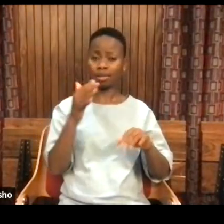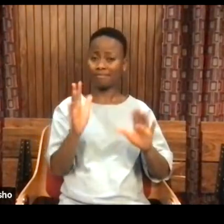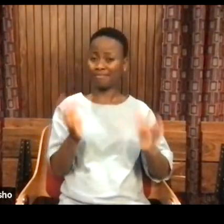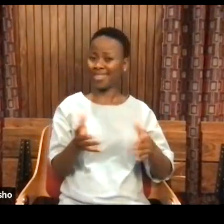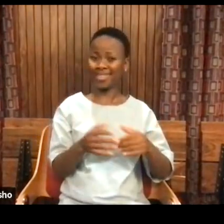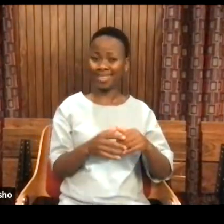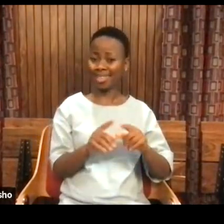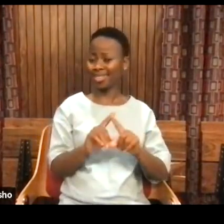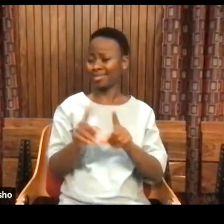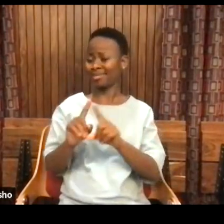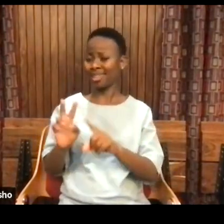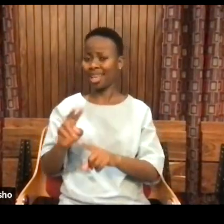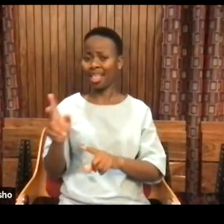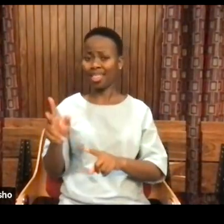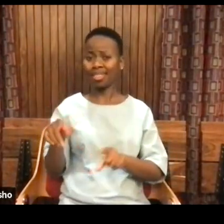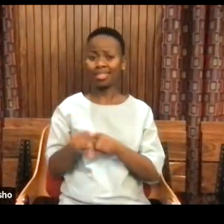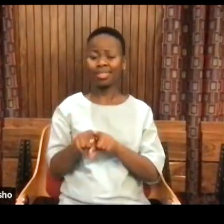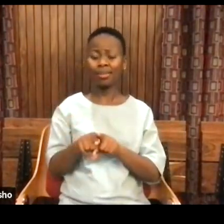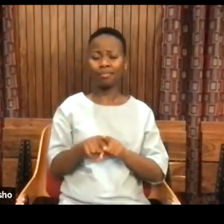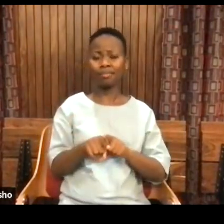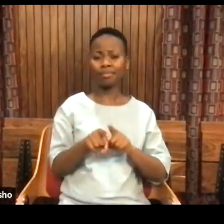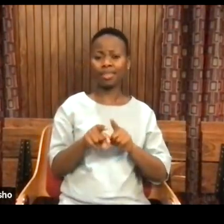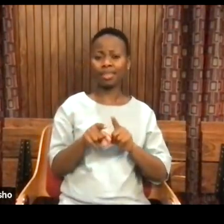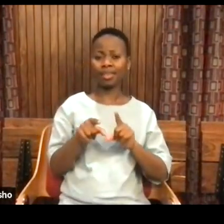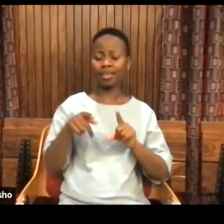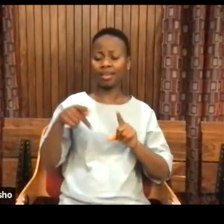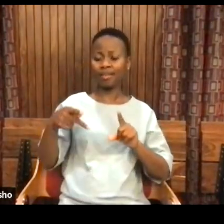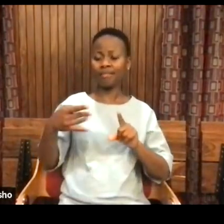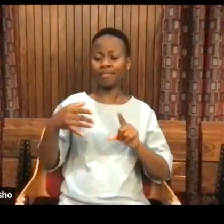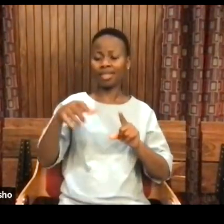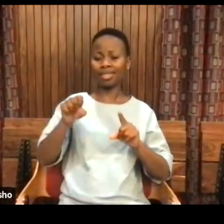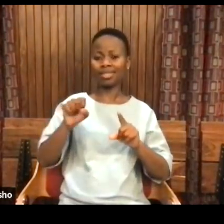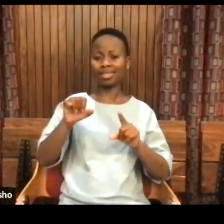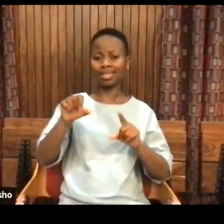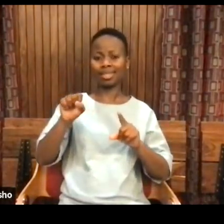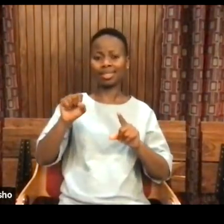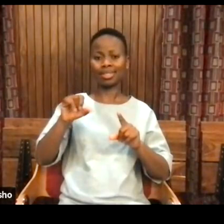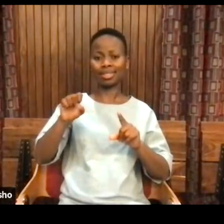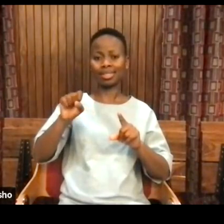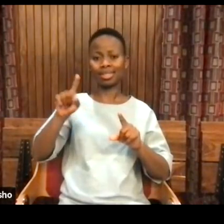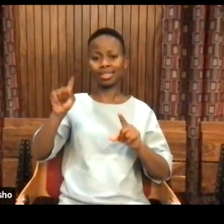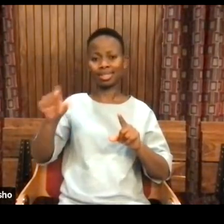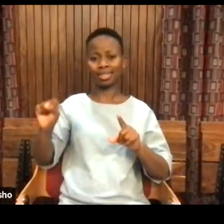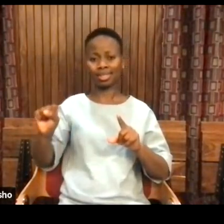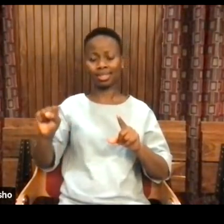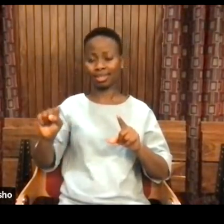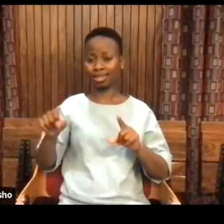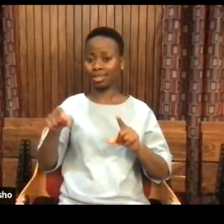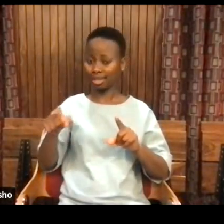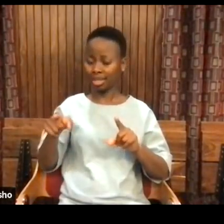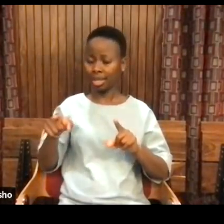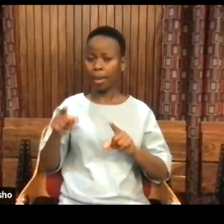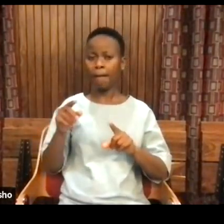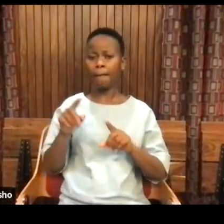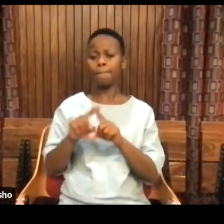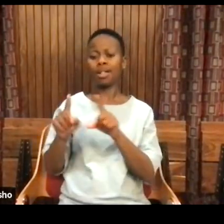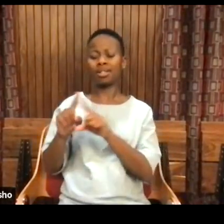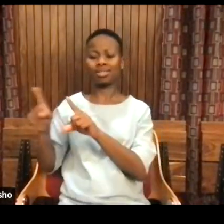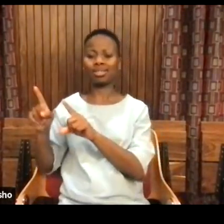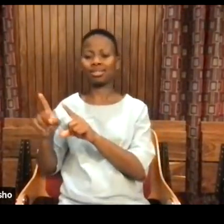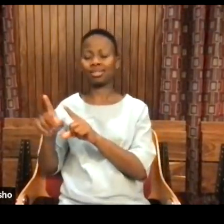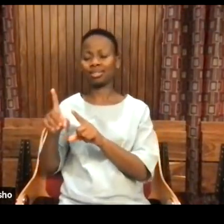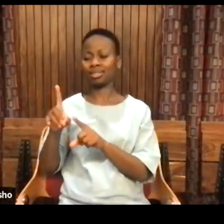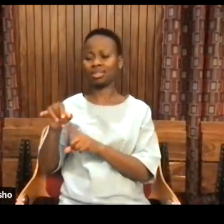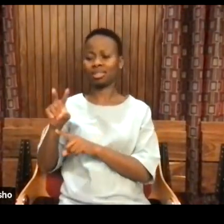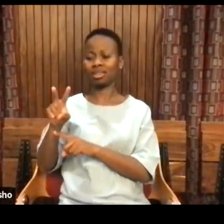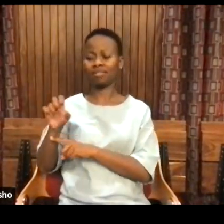But I work with, for instance, theoretical physics, right physicists, where we're doing stuff in multidimensional theory. Because if I'm interested in